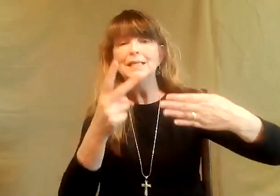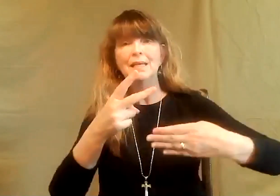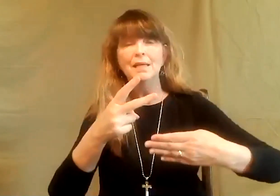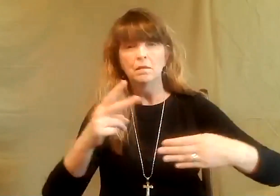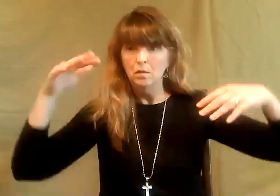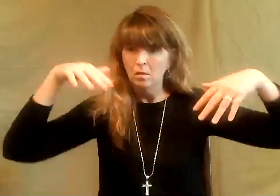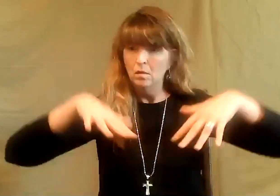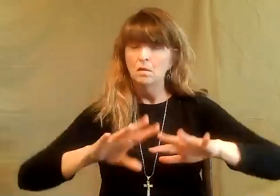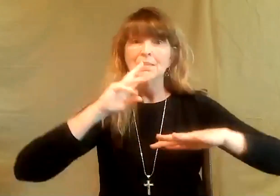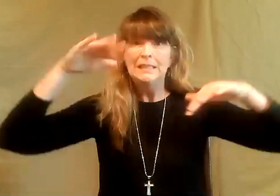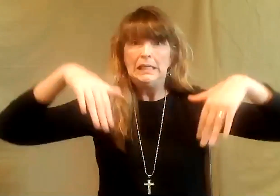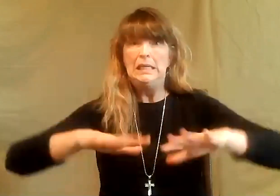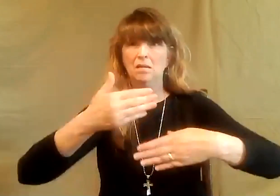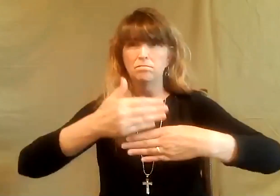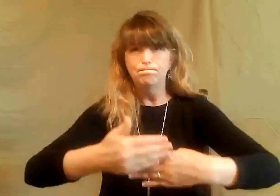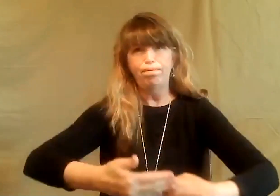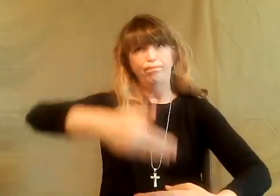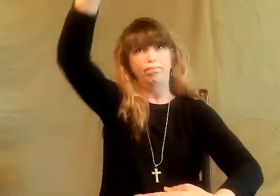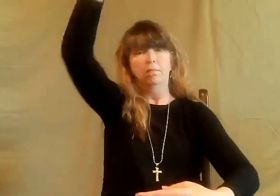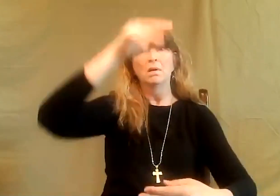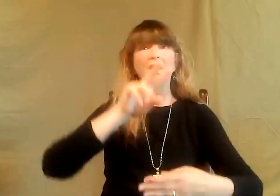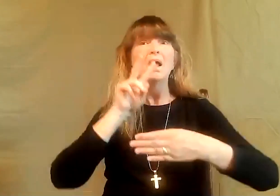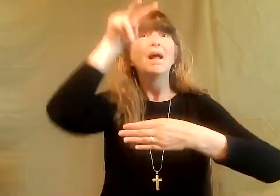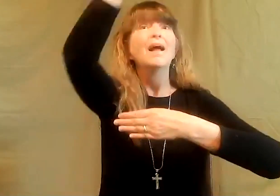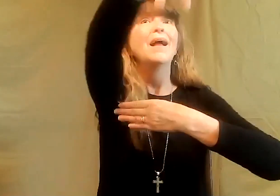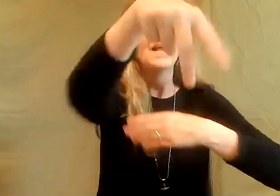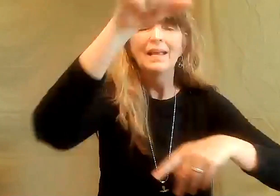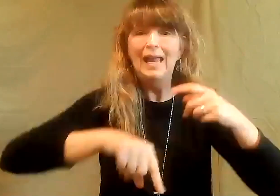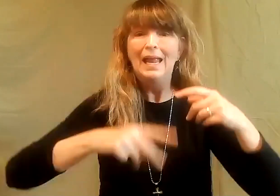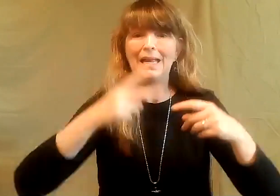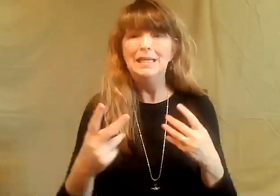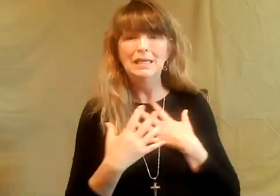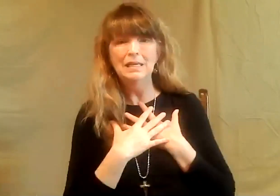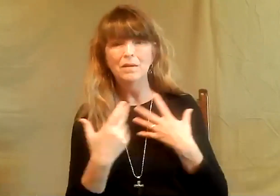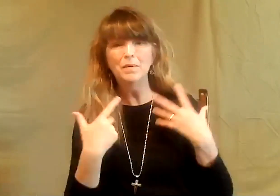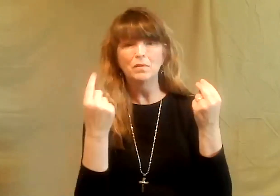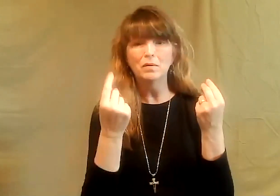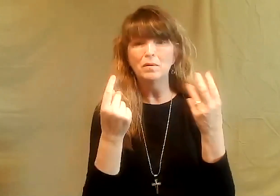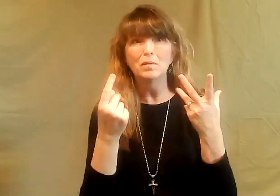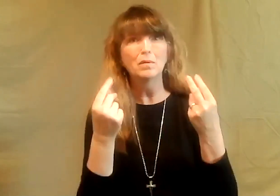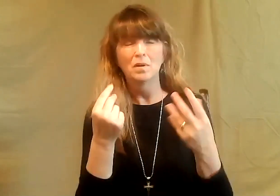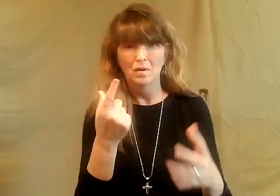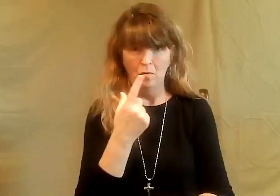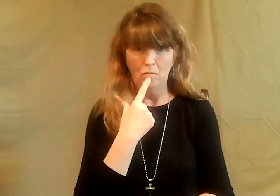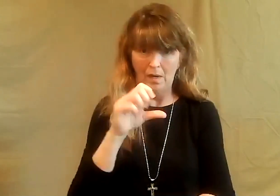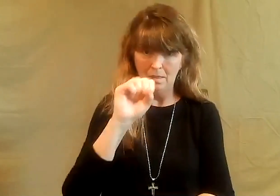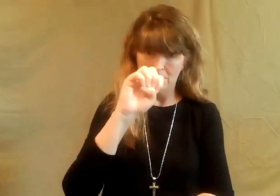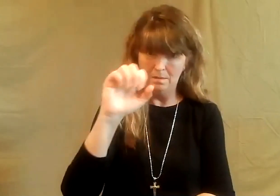the Israelites, couldn't see past the wall of the Red Sea. They couldn't see to the other side. They were